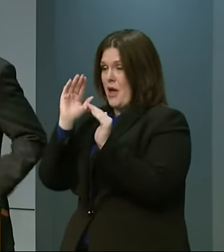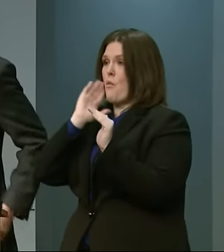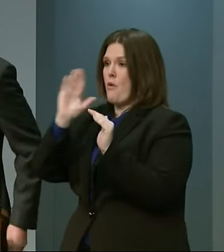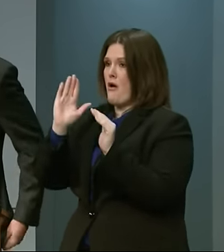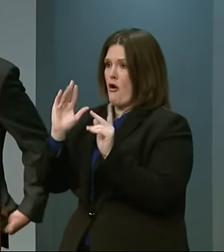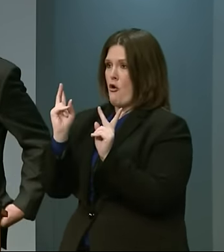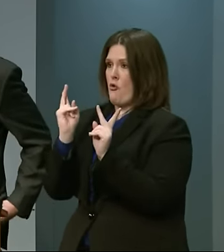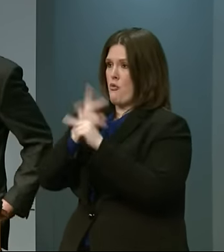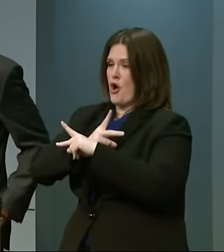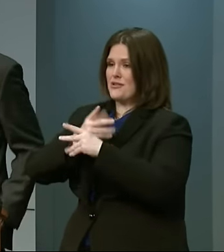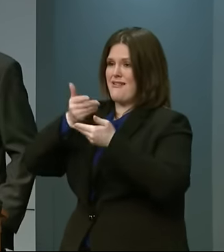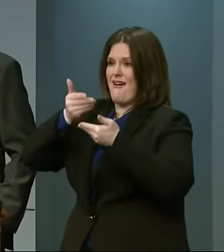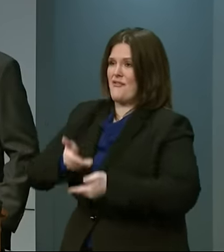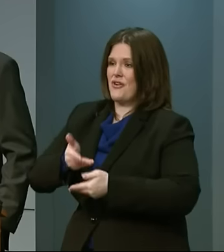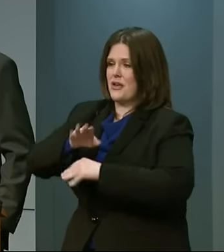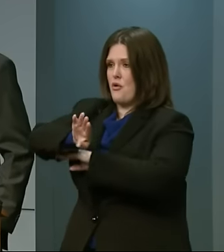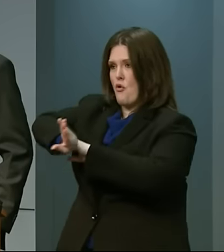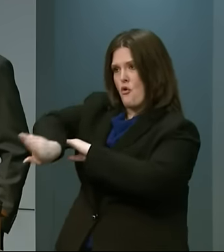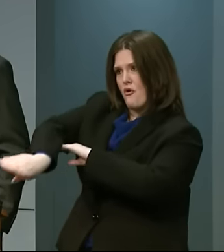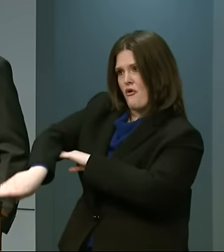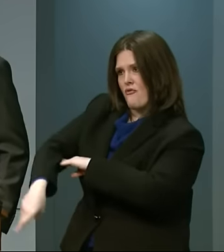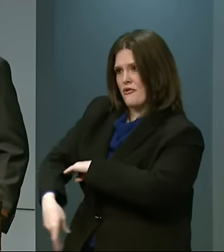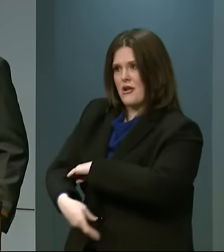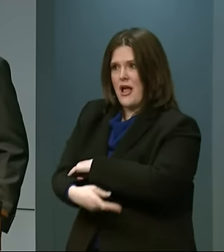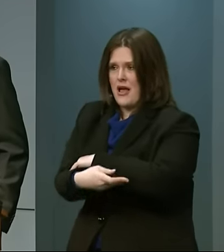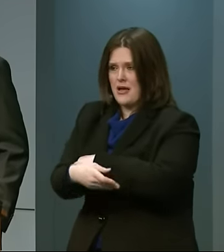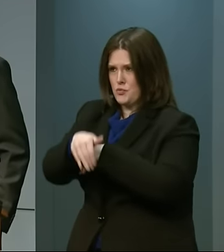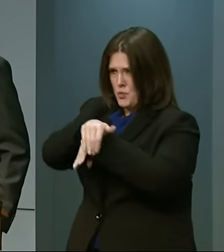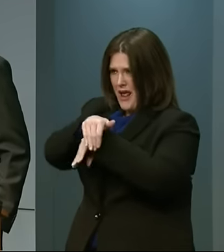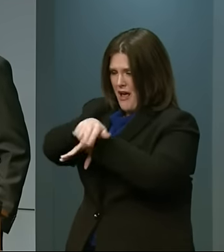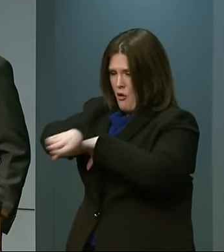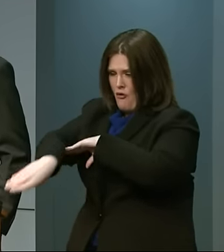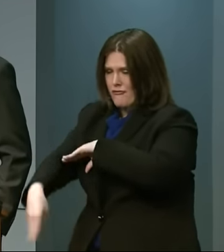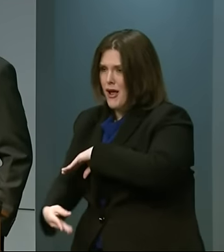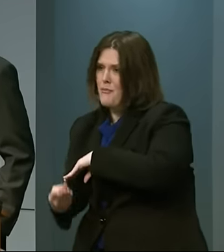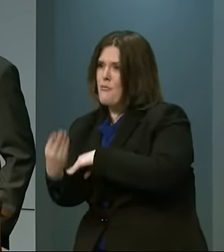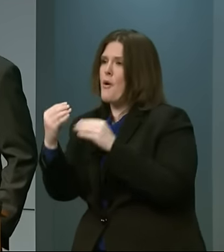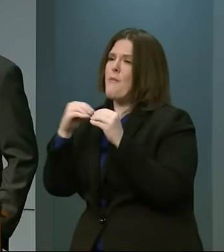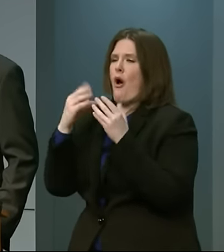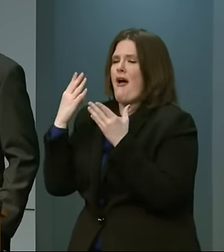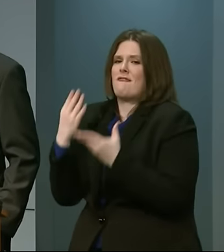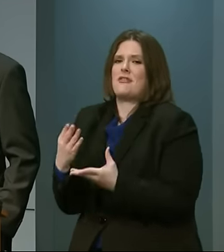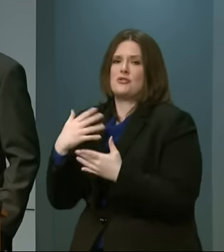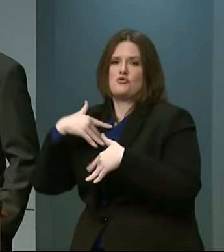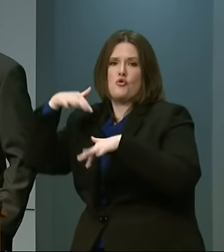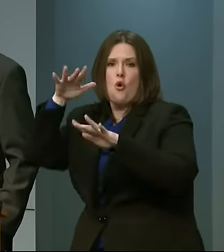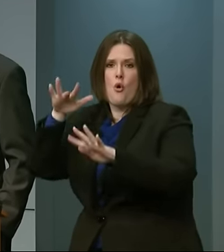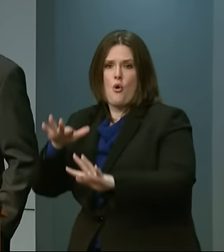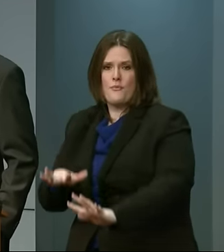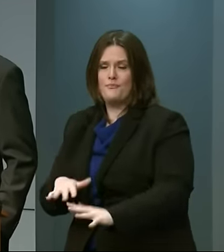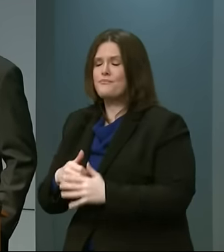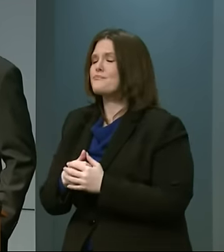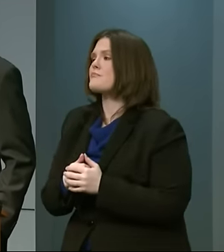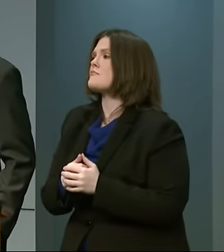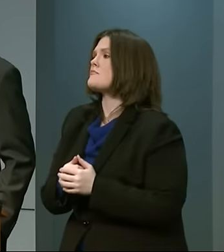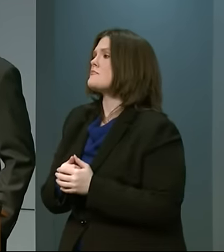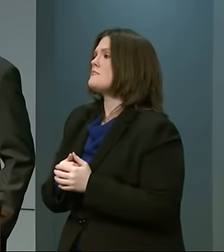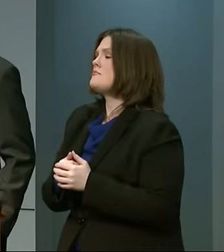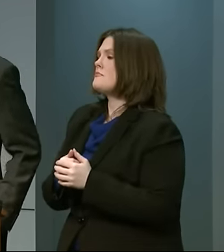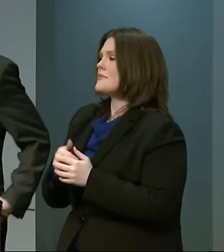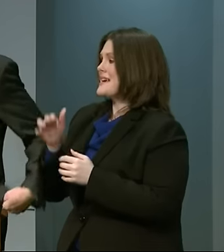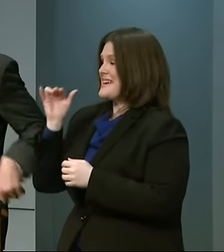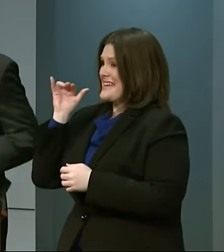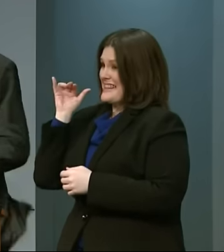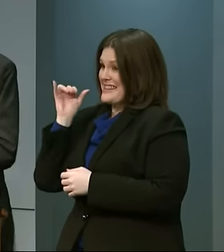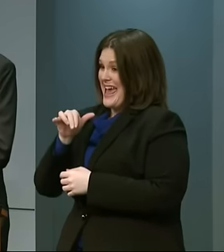come in during the night tonight and into tomorrow. This is one of the reasons why we did indeed